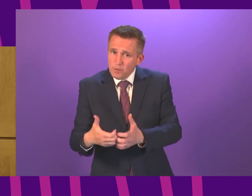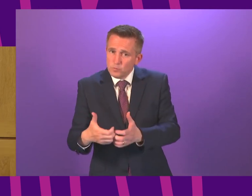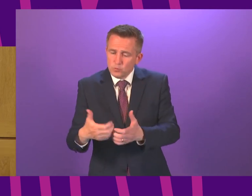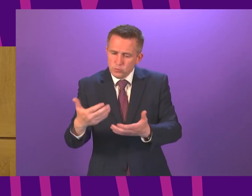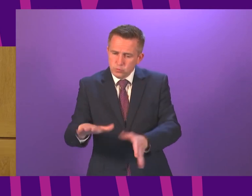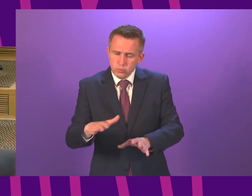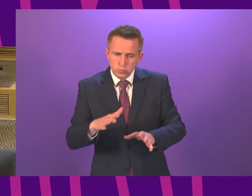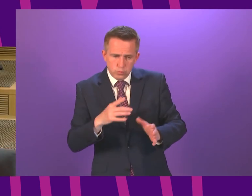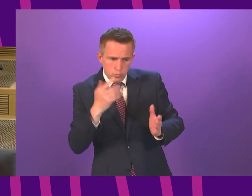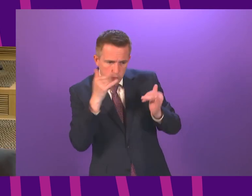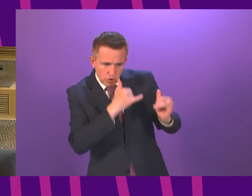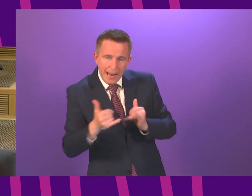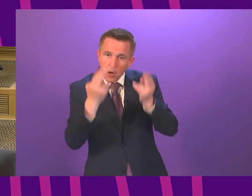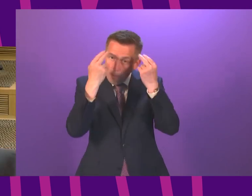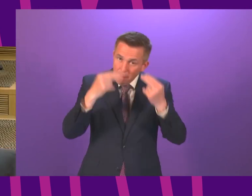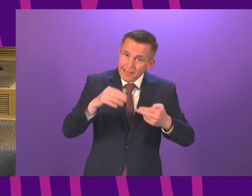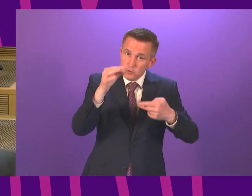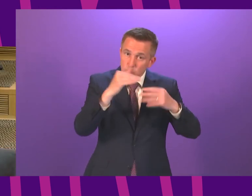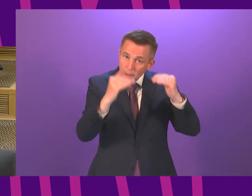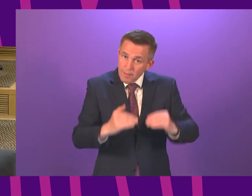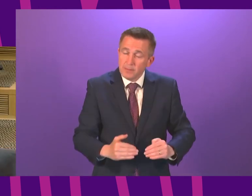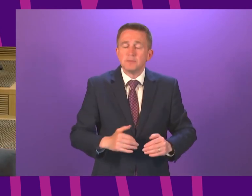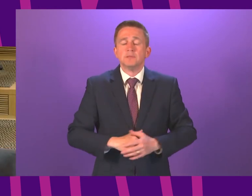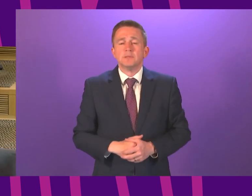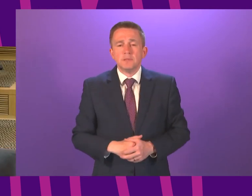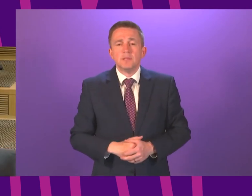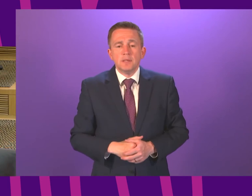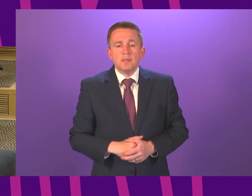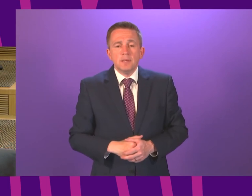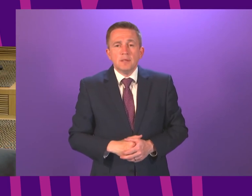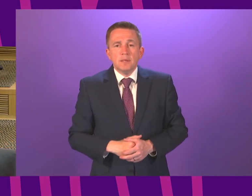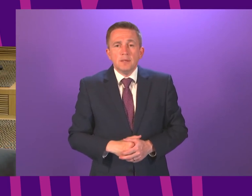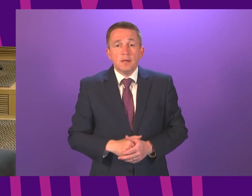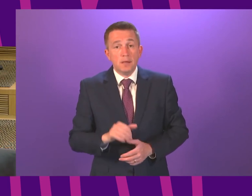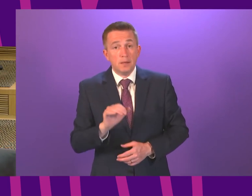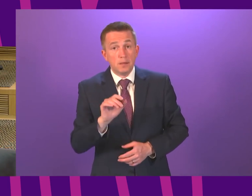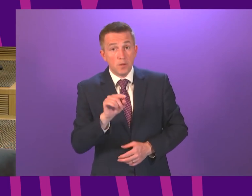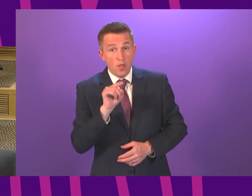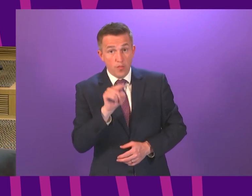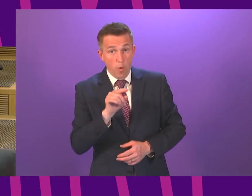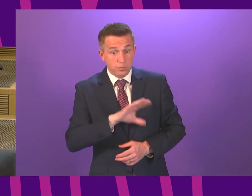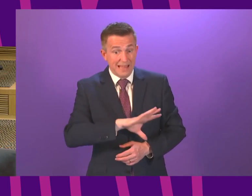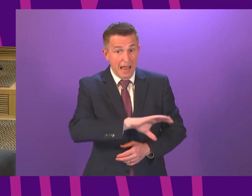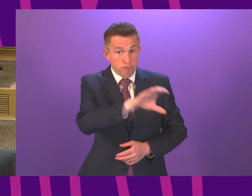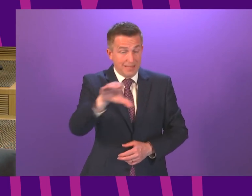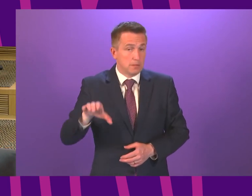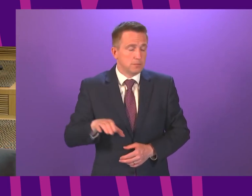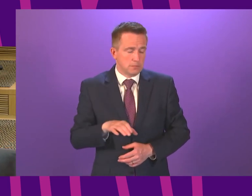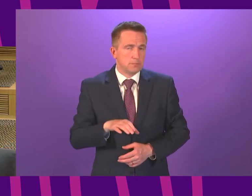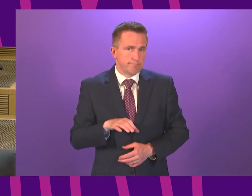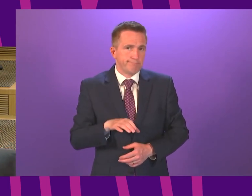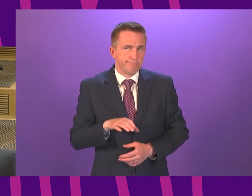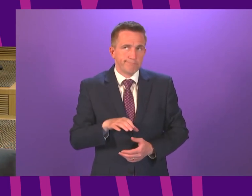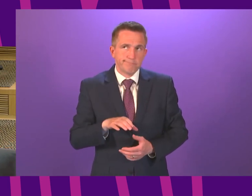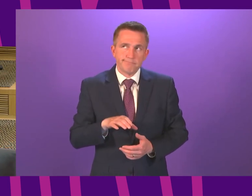First Minister The areas that the Member has just mentioned there yes that does involve